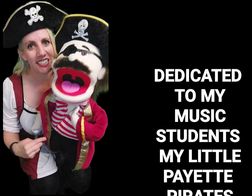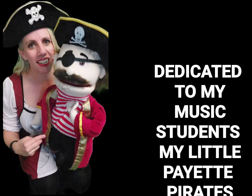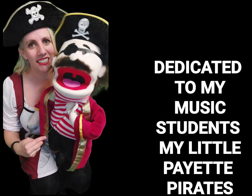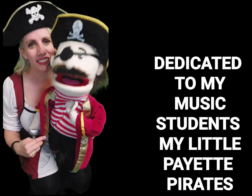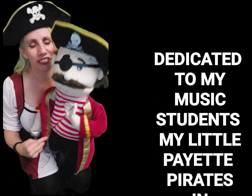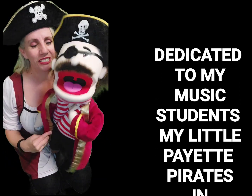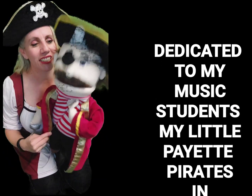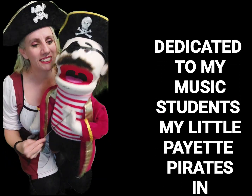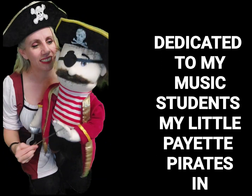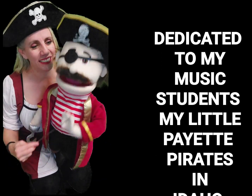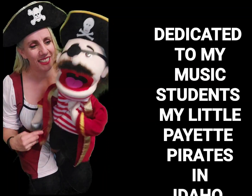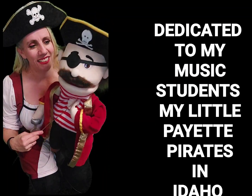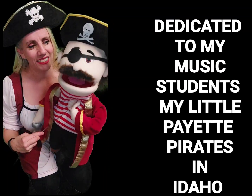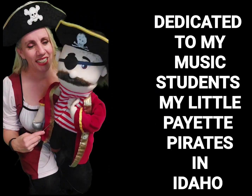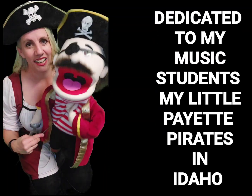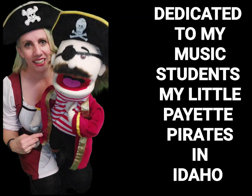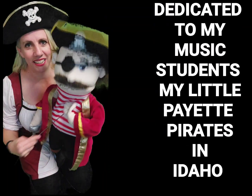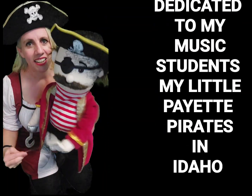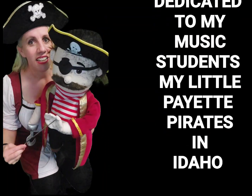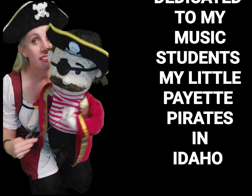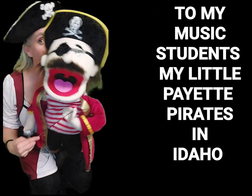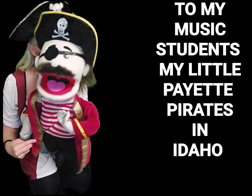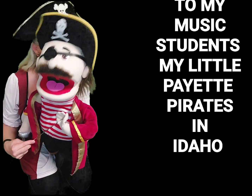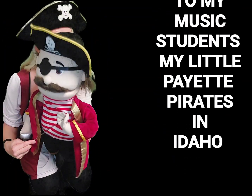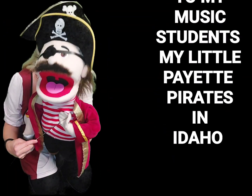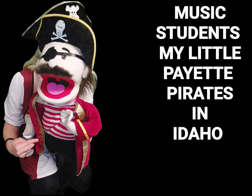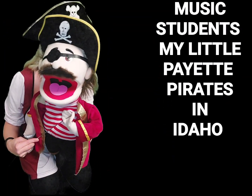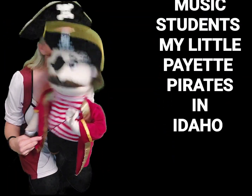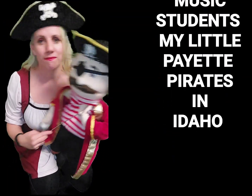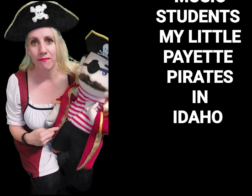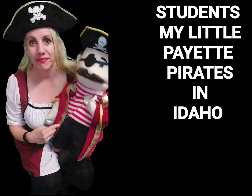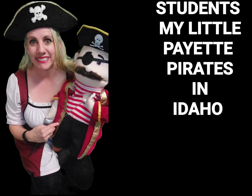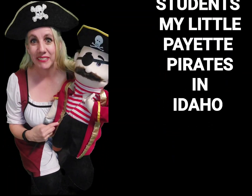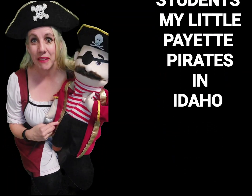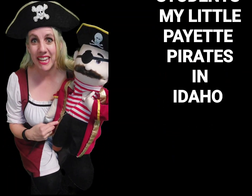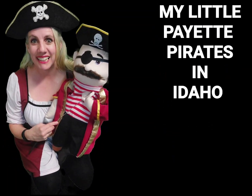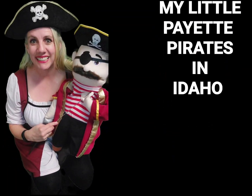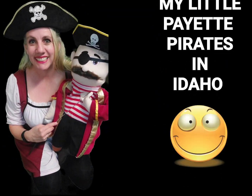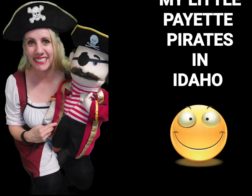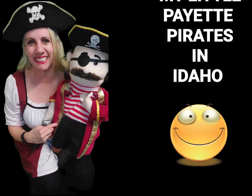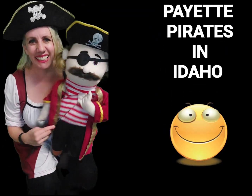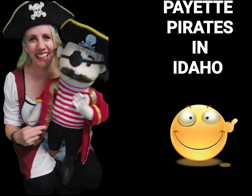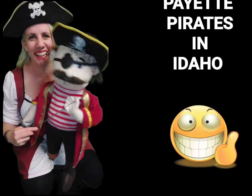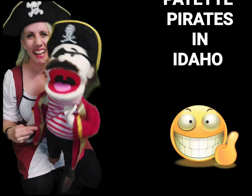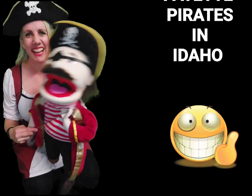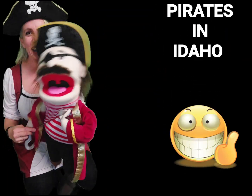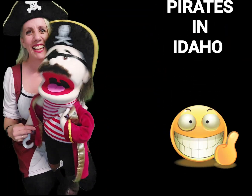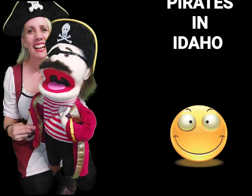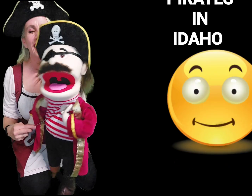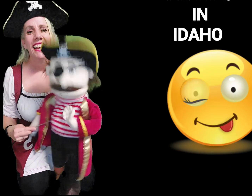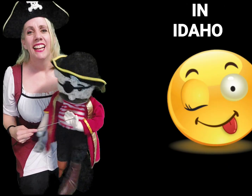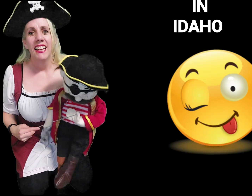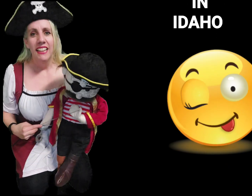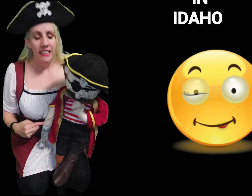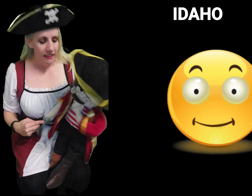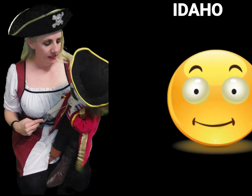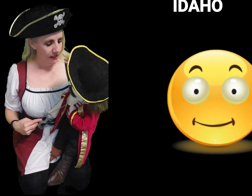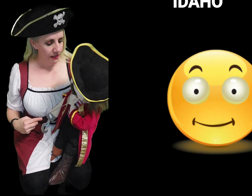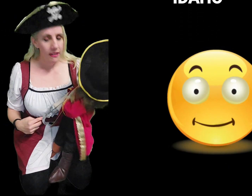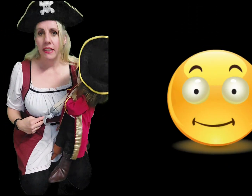Friend, not the sound of the light. It's a little more. Me. Me. I'm going to I'm I'm